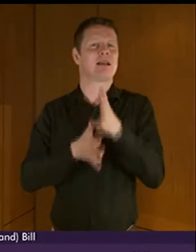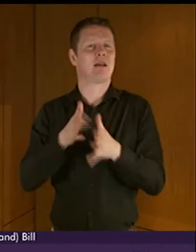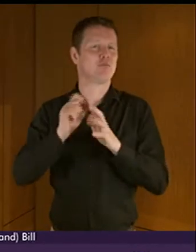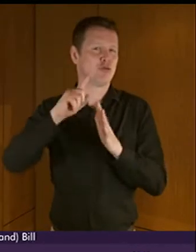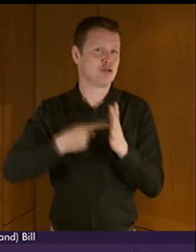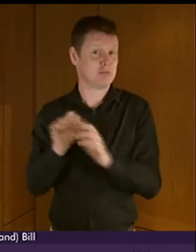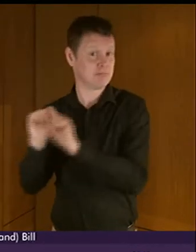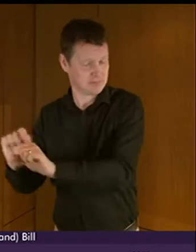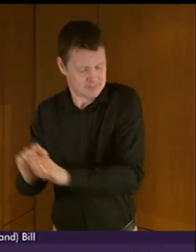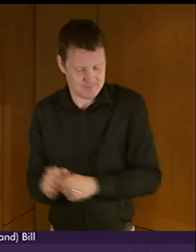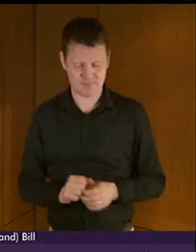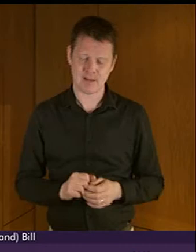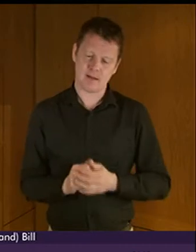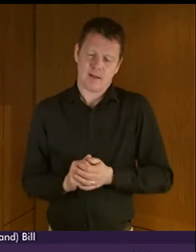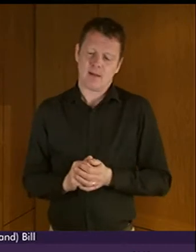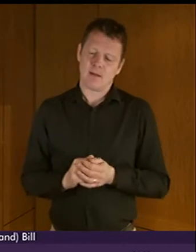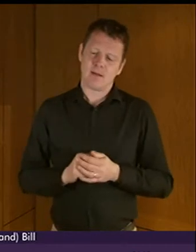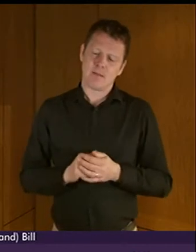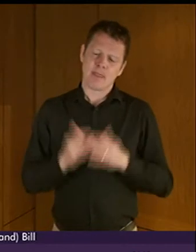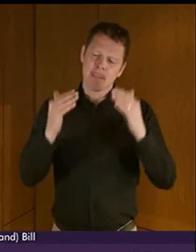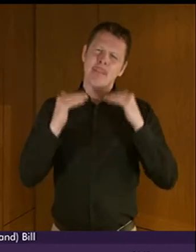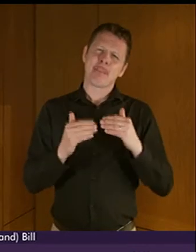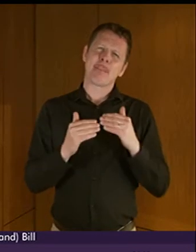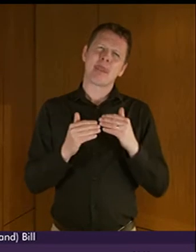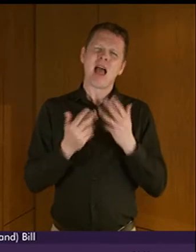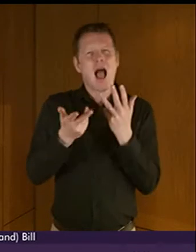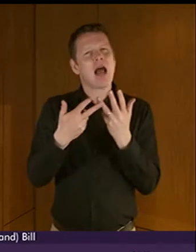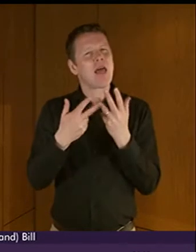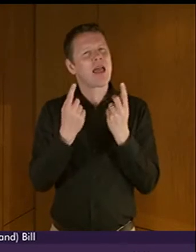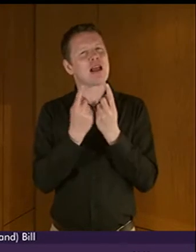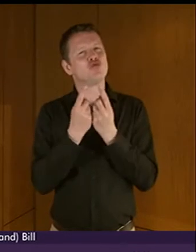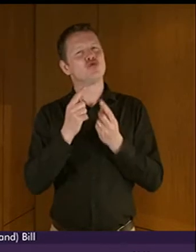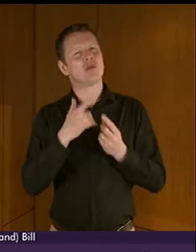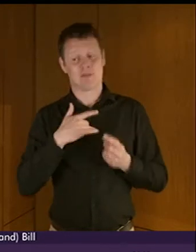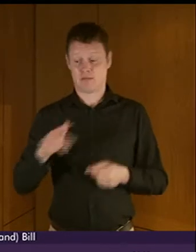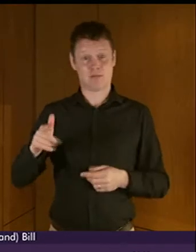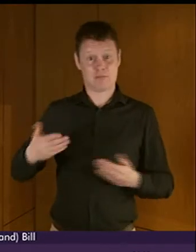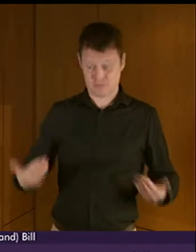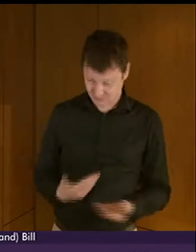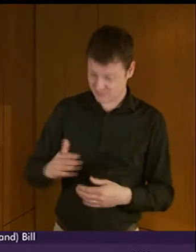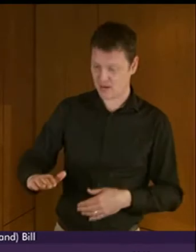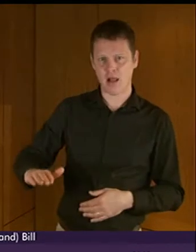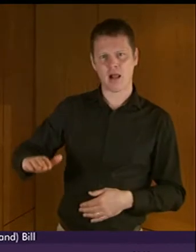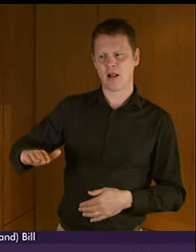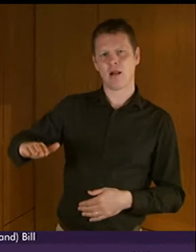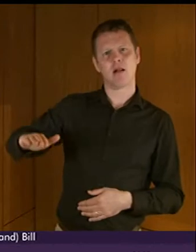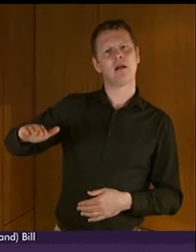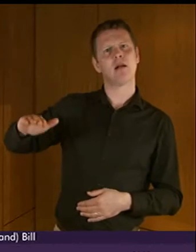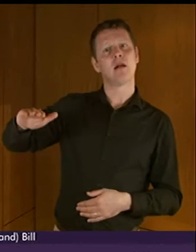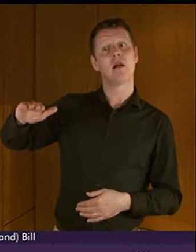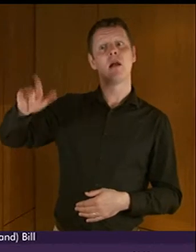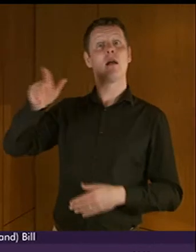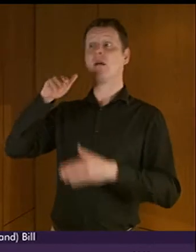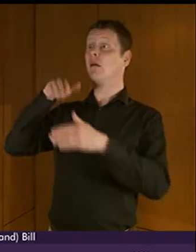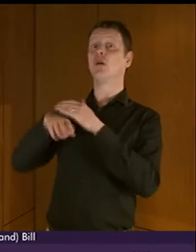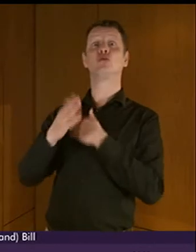sorry the other issue perhaps for later on in a child's life is that once a child reaches school